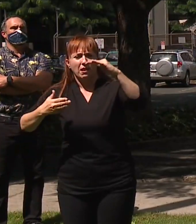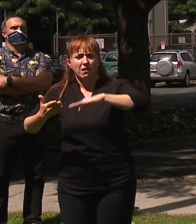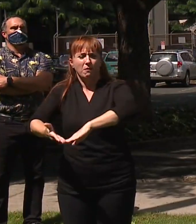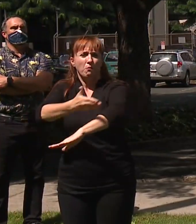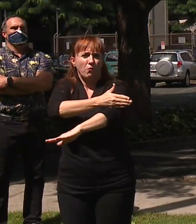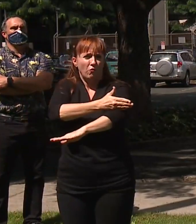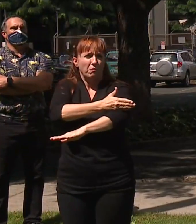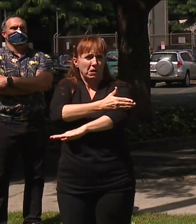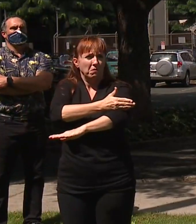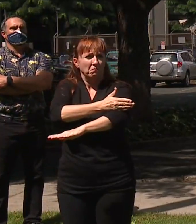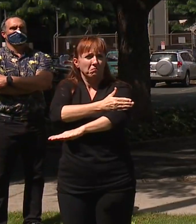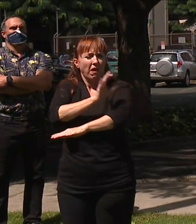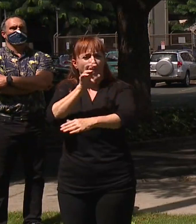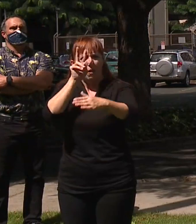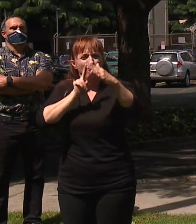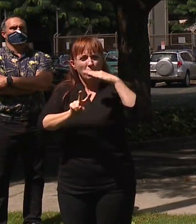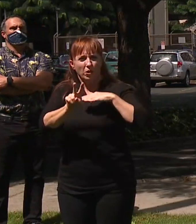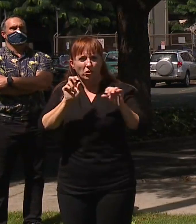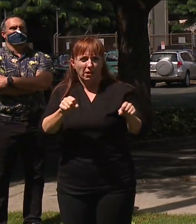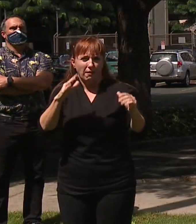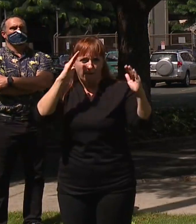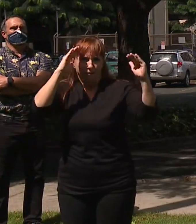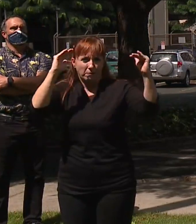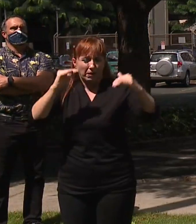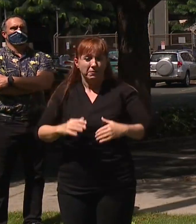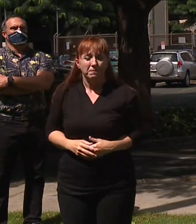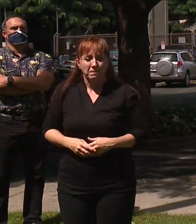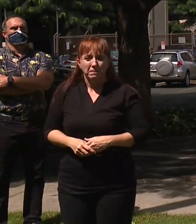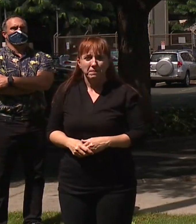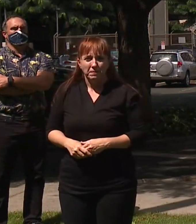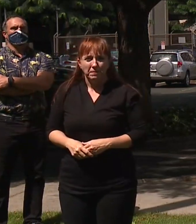you know, that kind of performance.